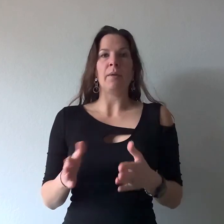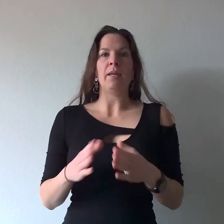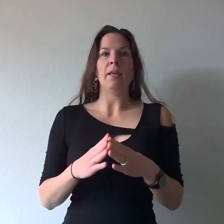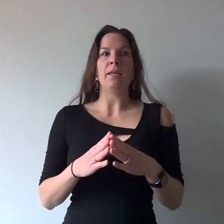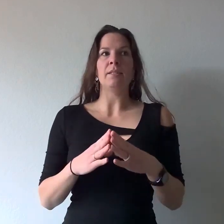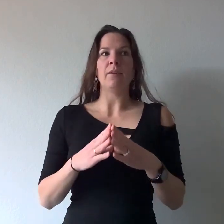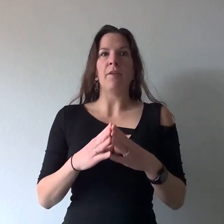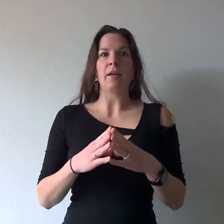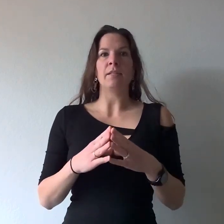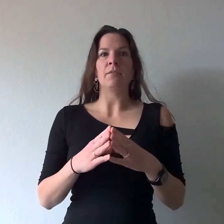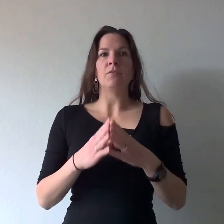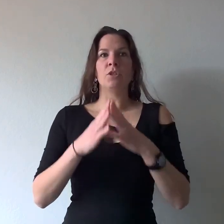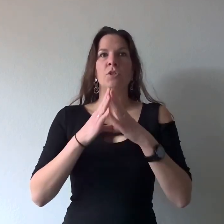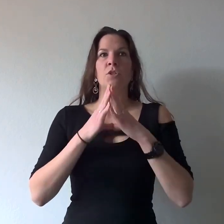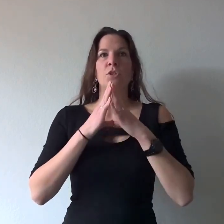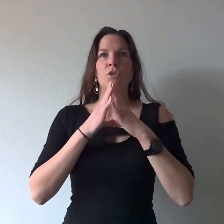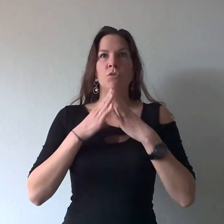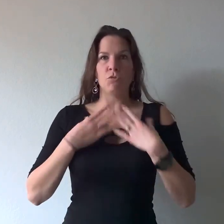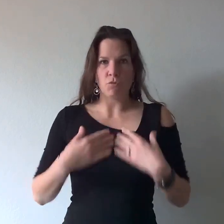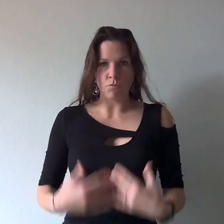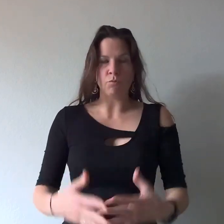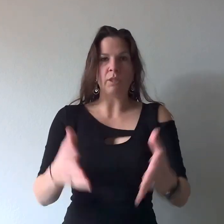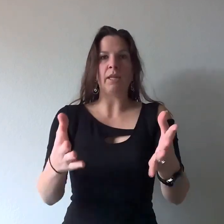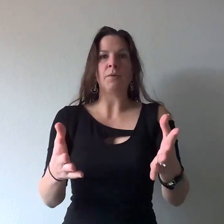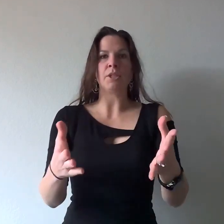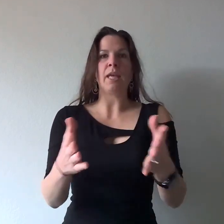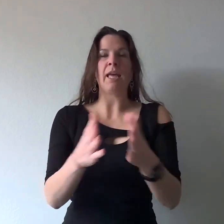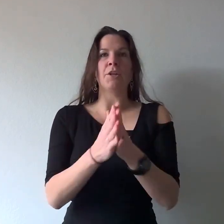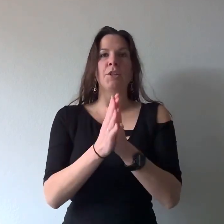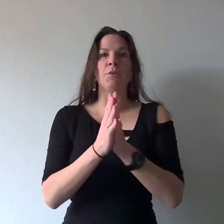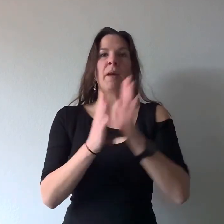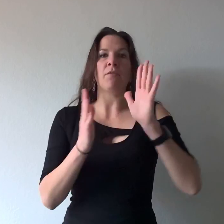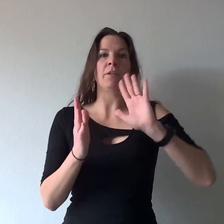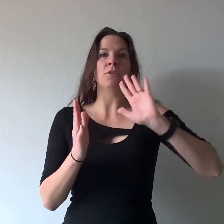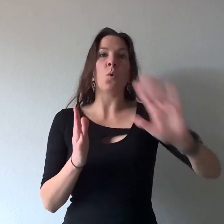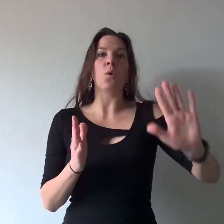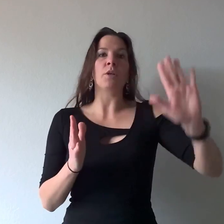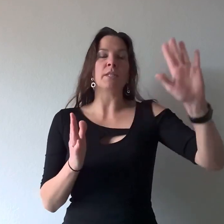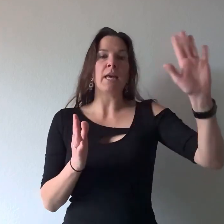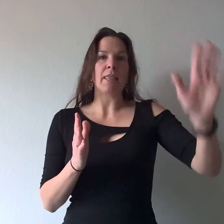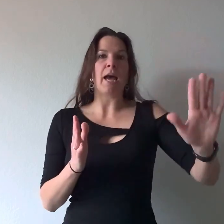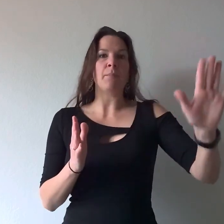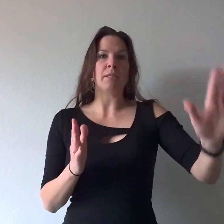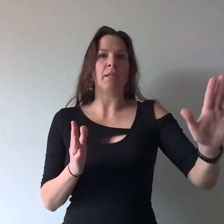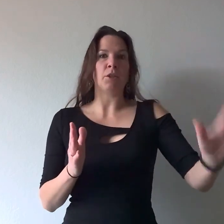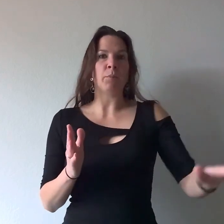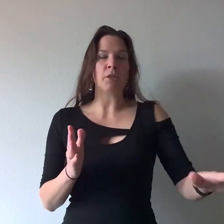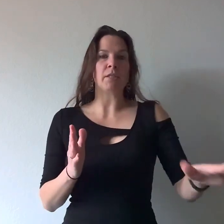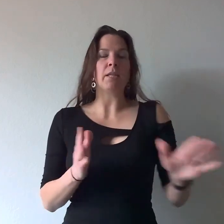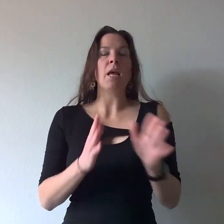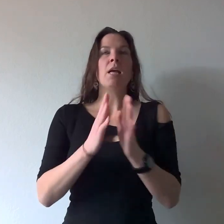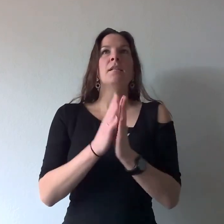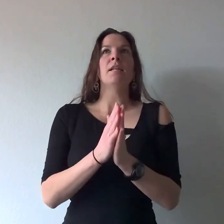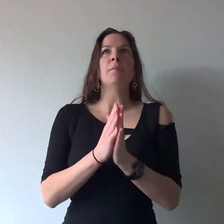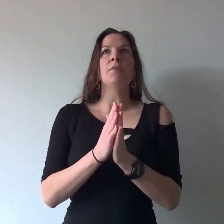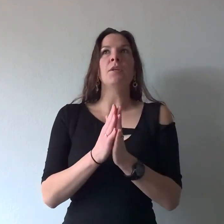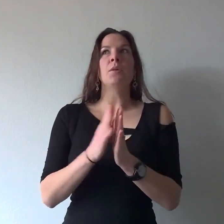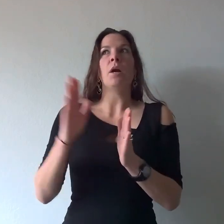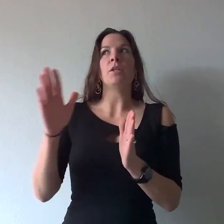is effective to relinquish the anger you might feel towards that particular person some of you are